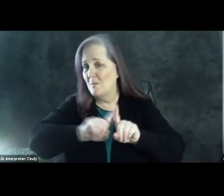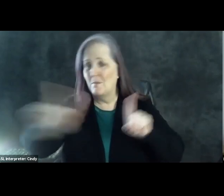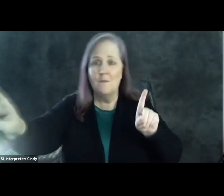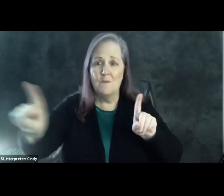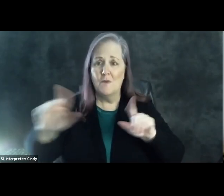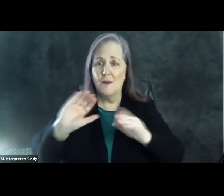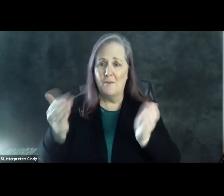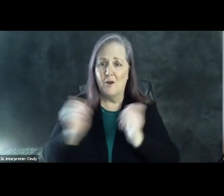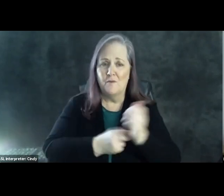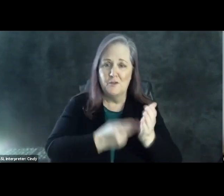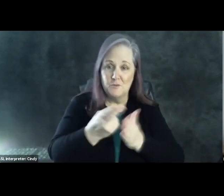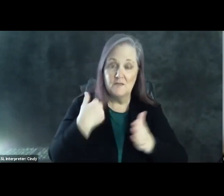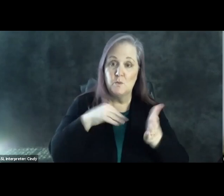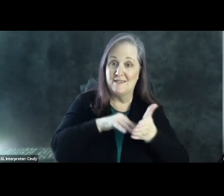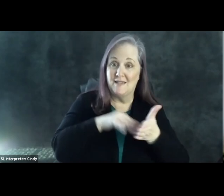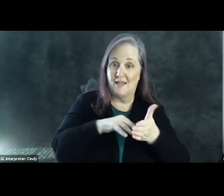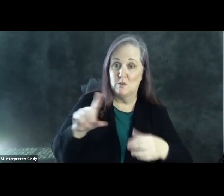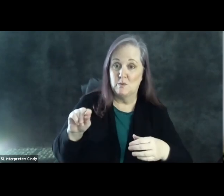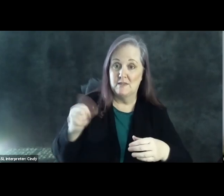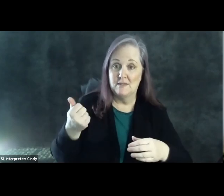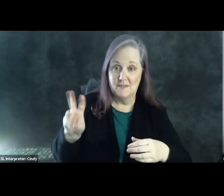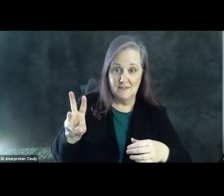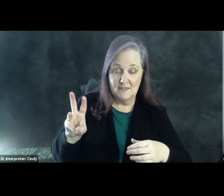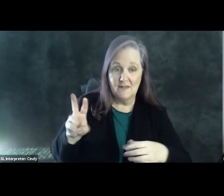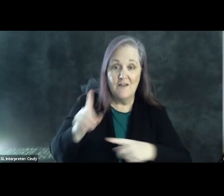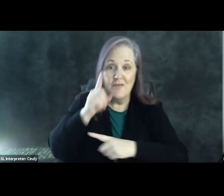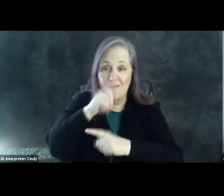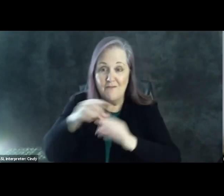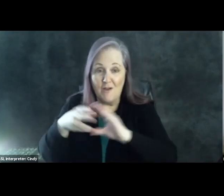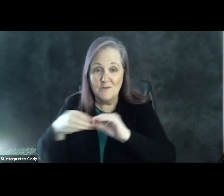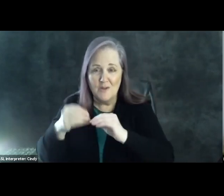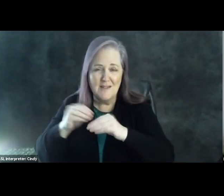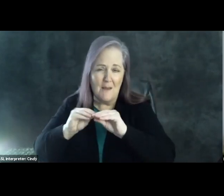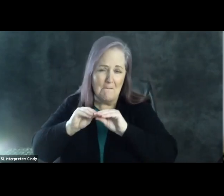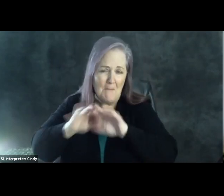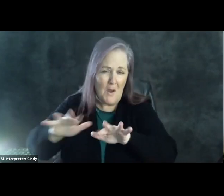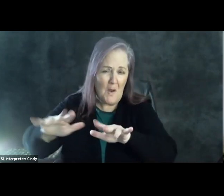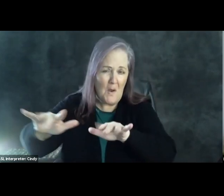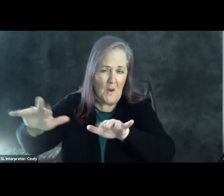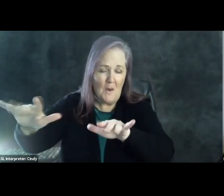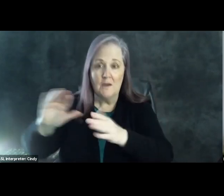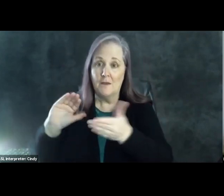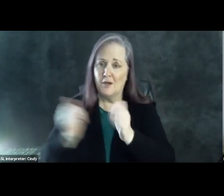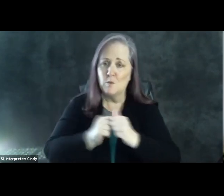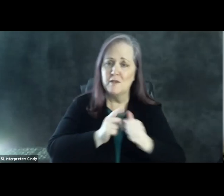truth. We know from studying 2016 that false stories got shared far more often than true stories.